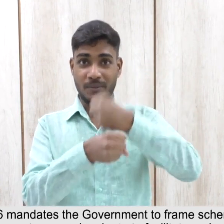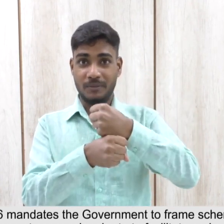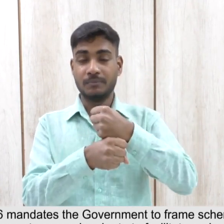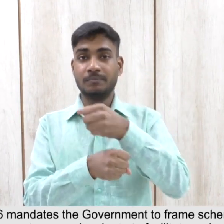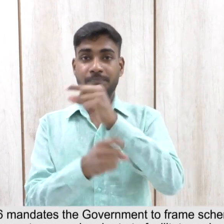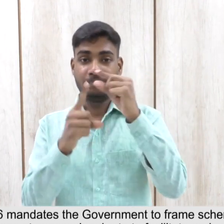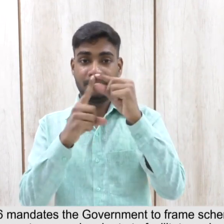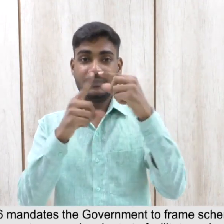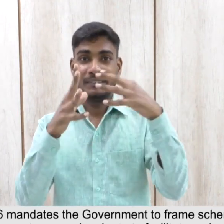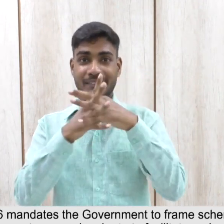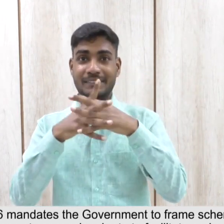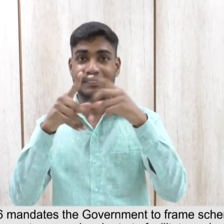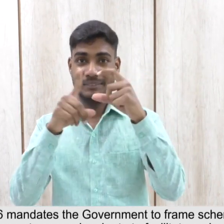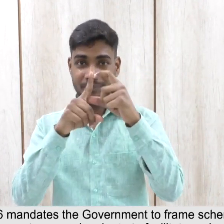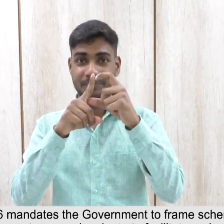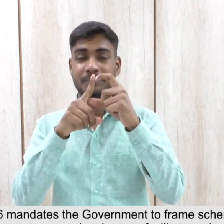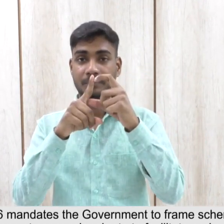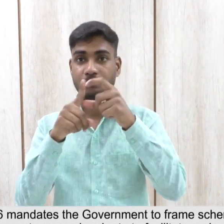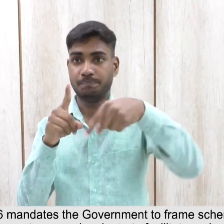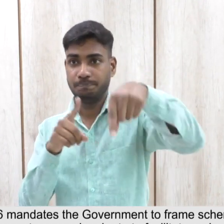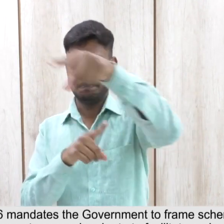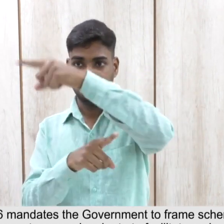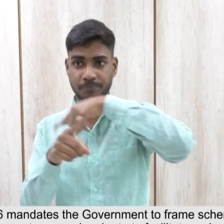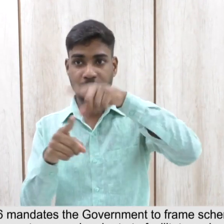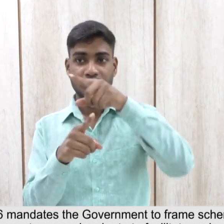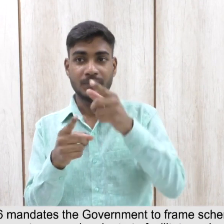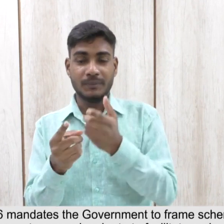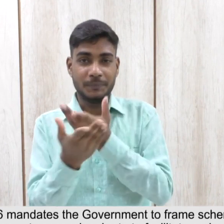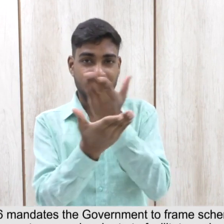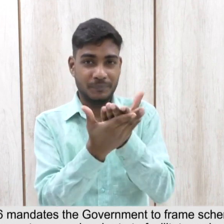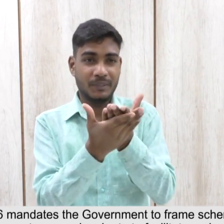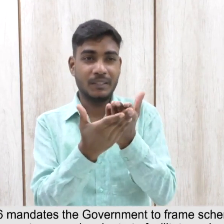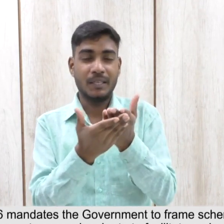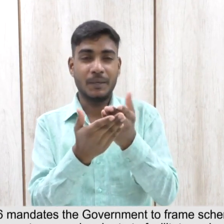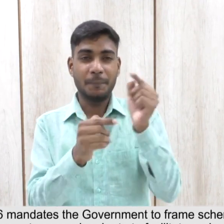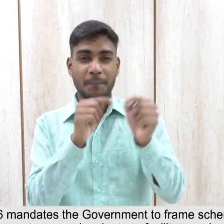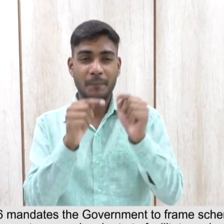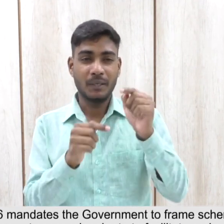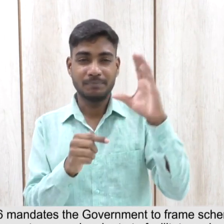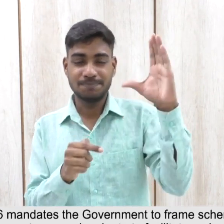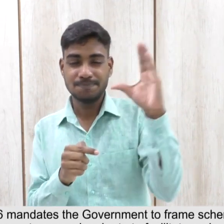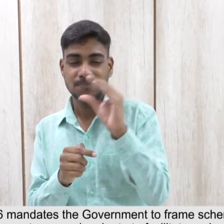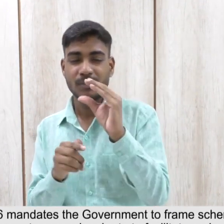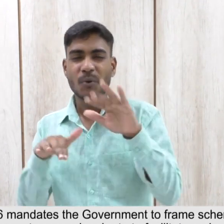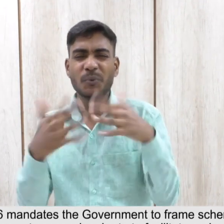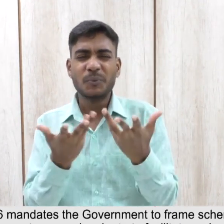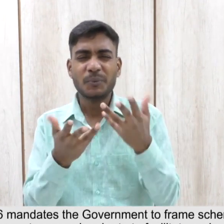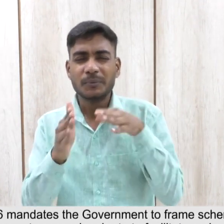Act 2016 mandates the government to frame schemes and programs